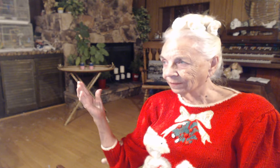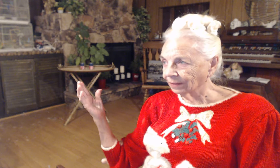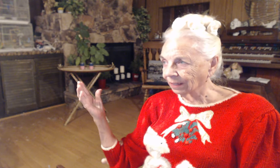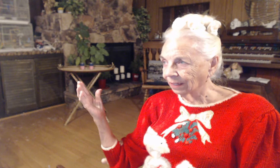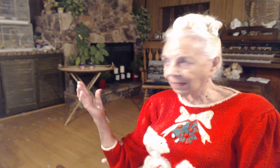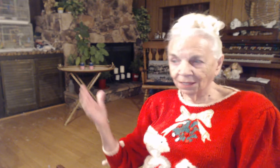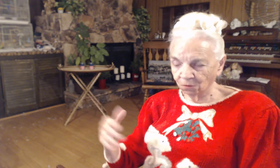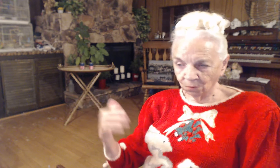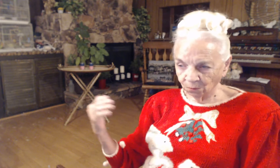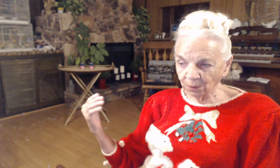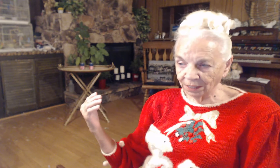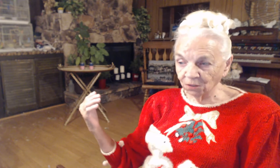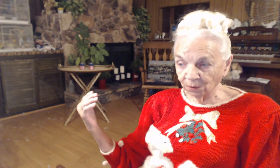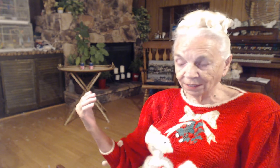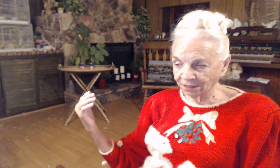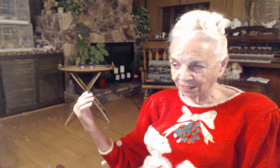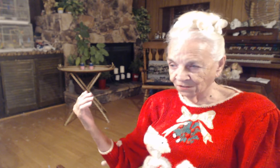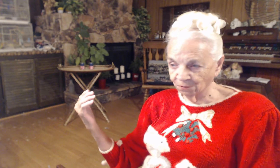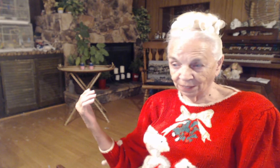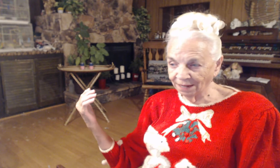And we need to recognize that we have it.